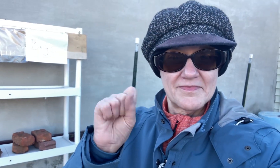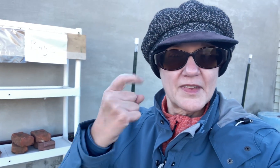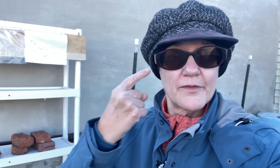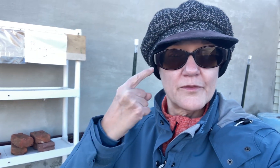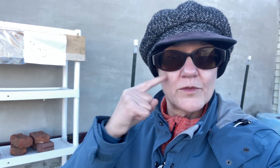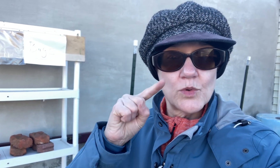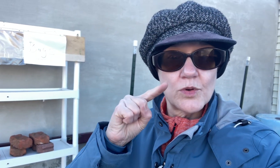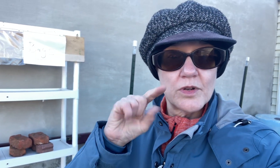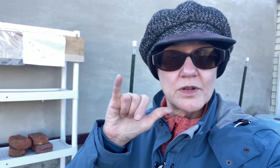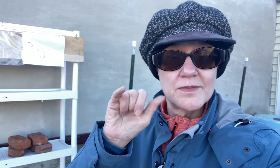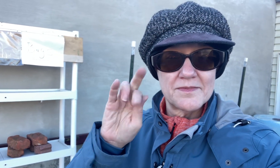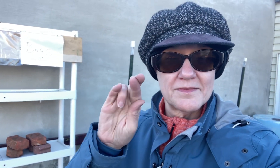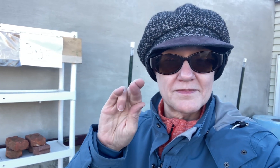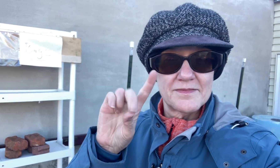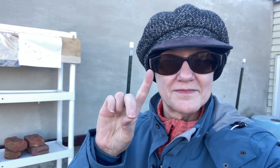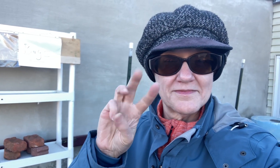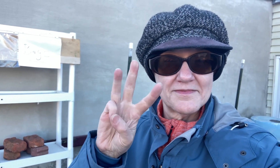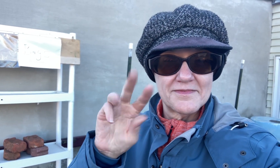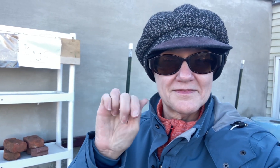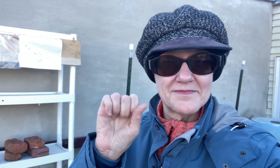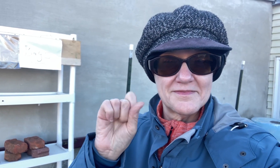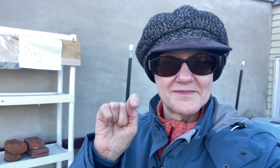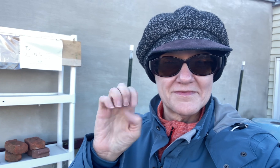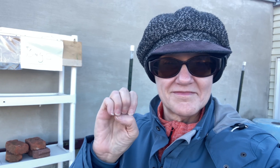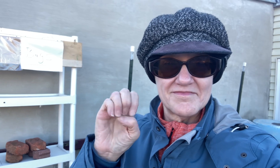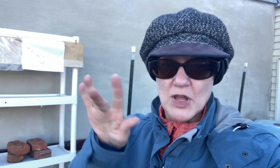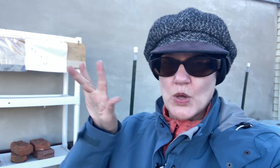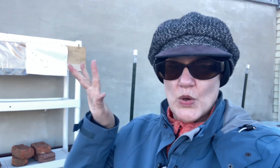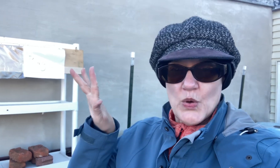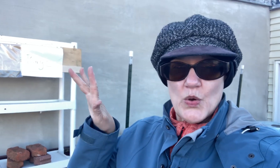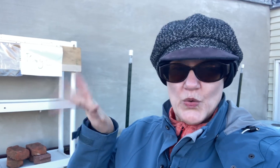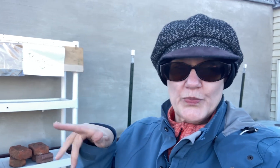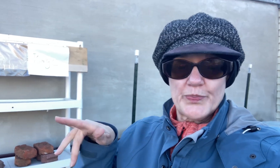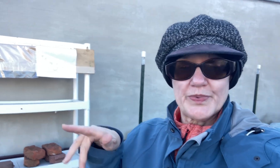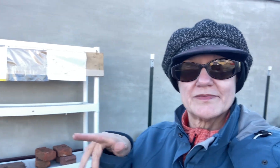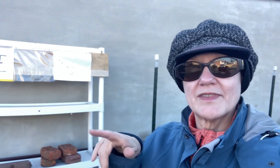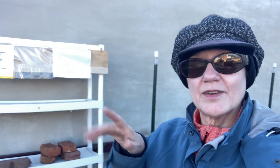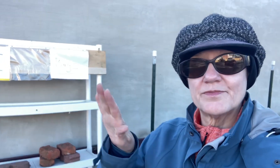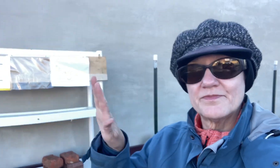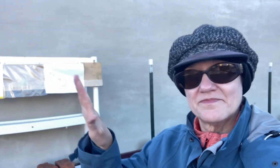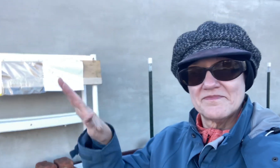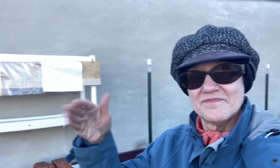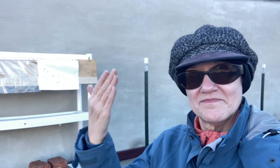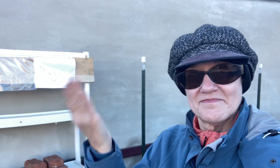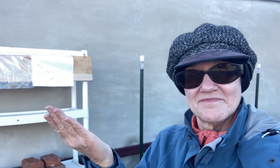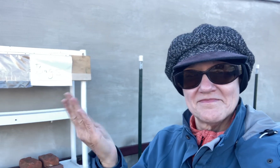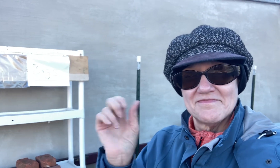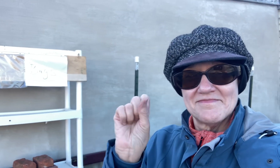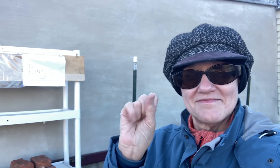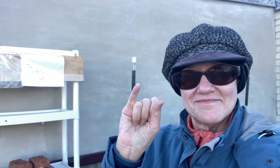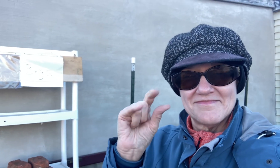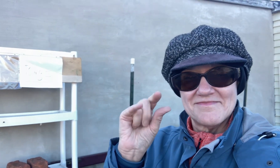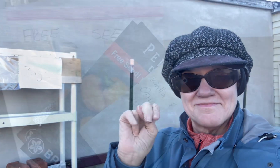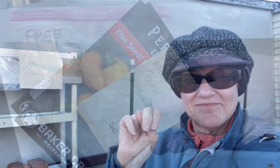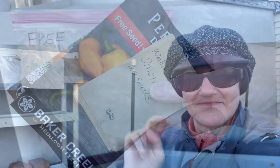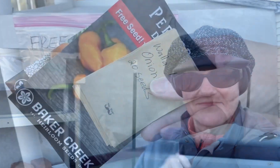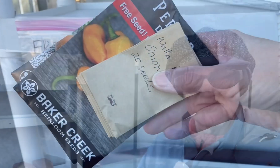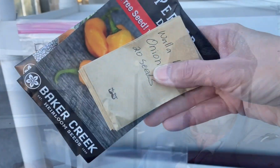that's good all those yard waste bags they're all gone so let's flip this sign